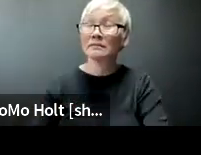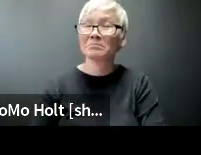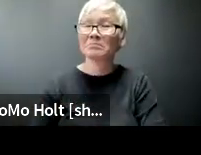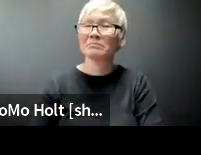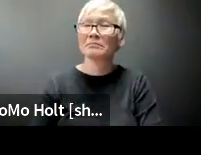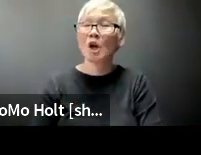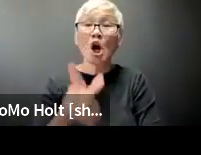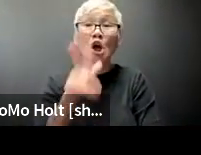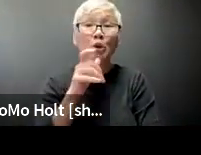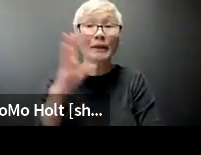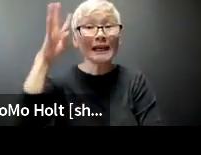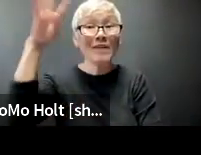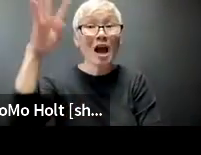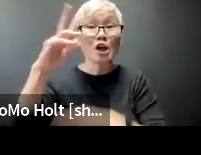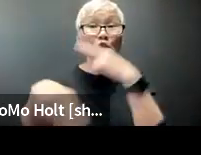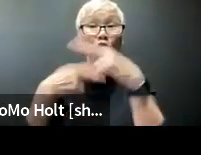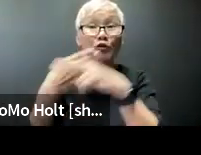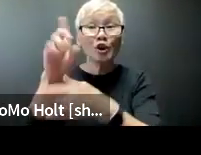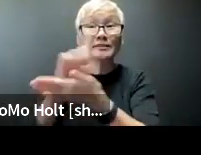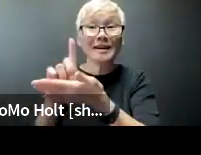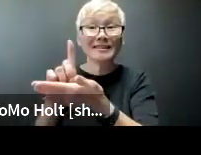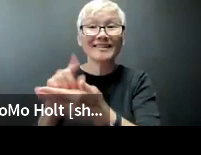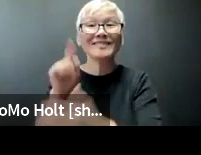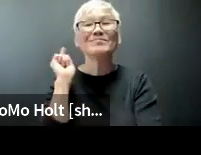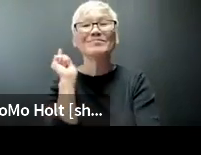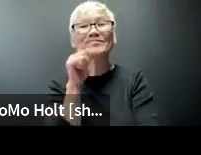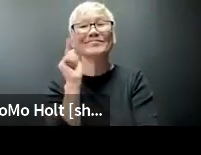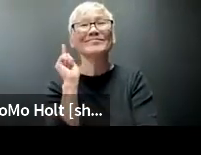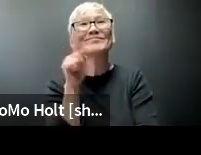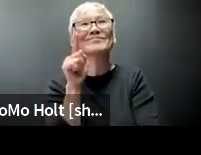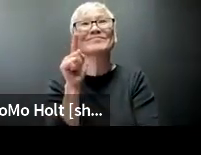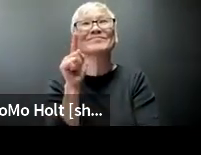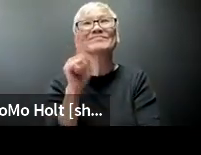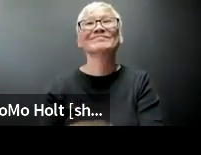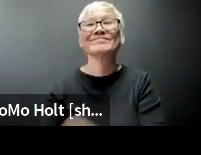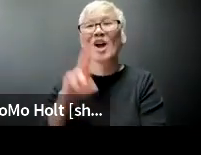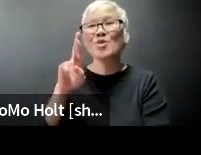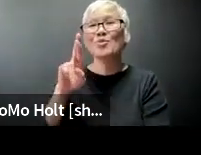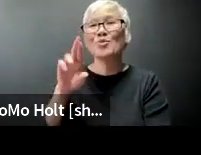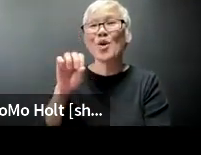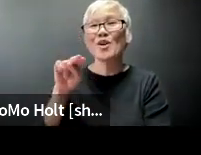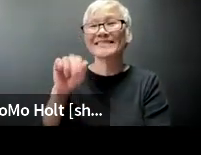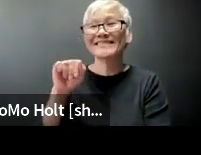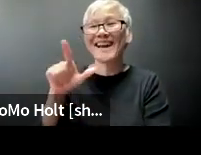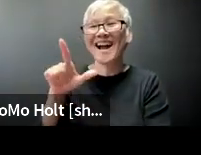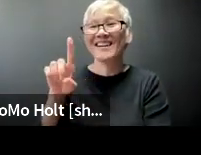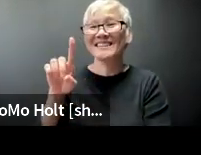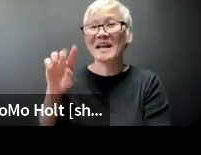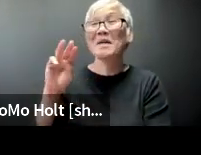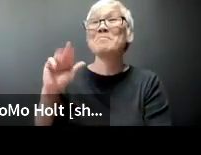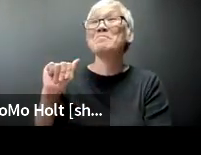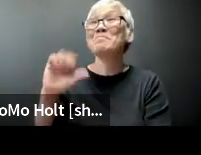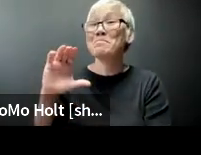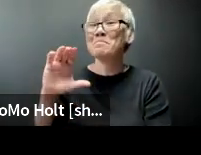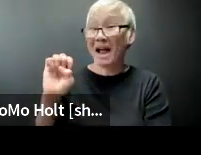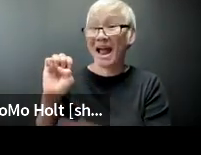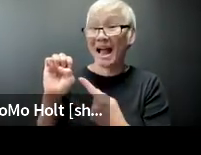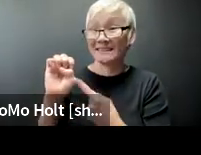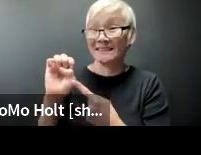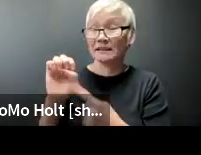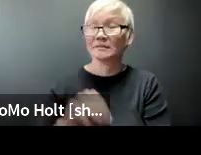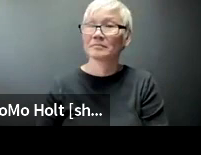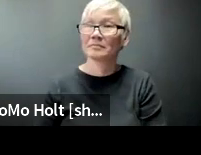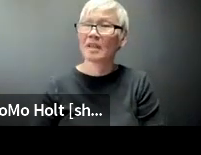universal design consultants so who did who invented universal design ronald l